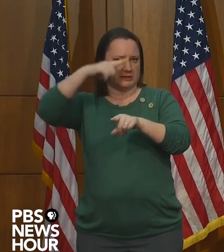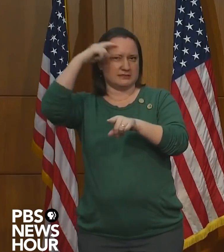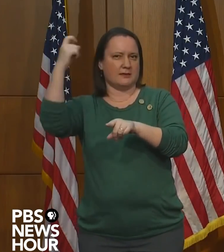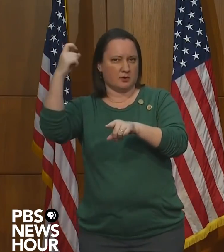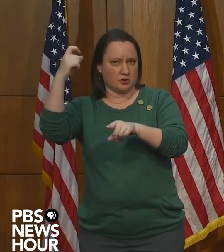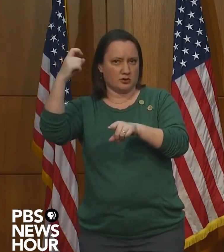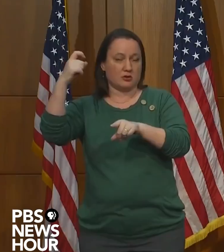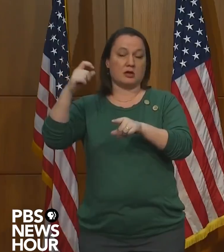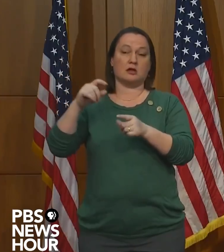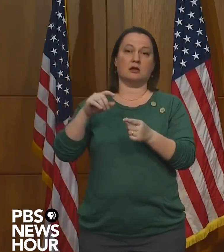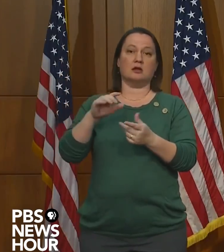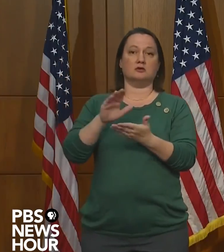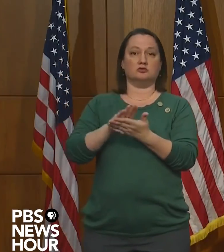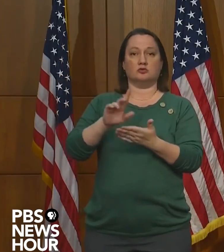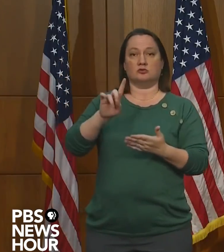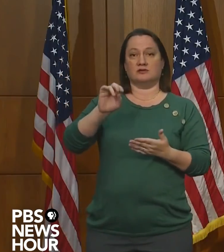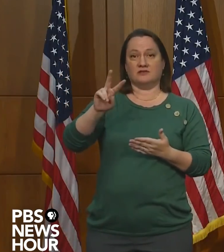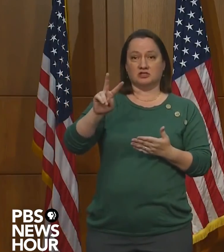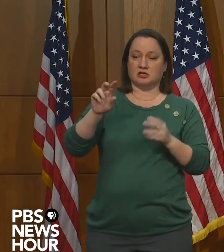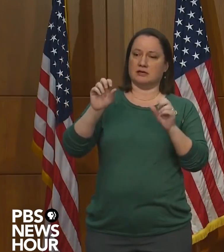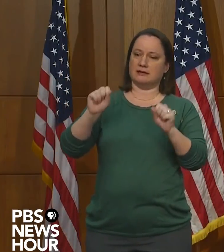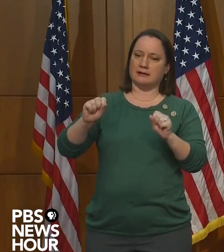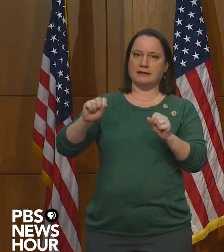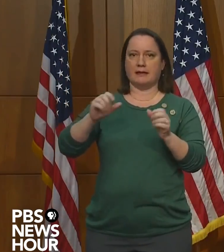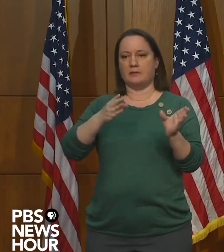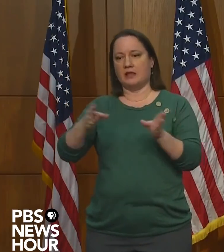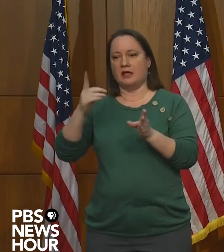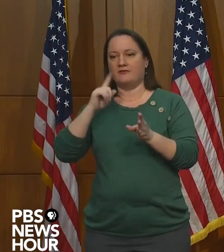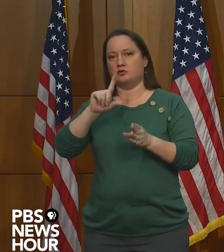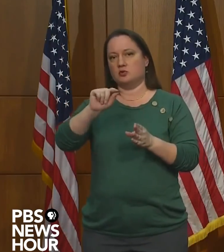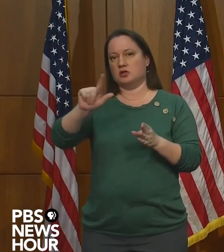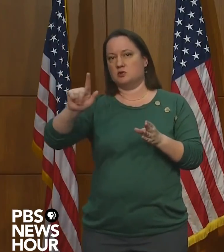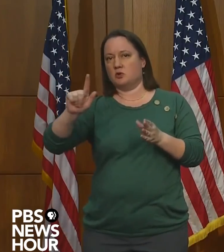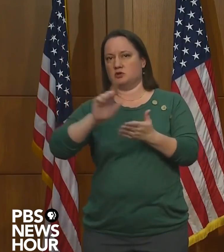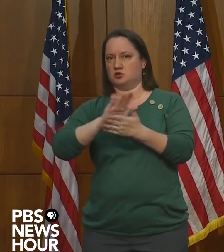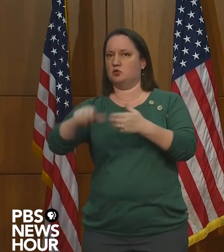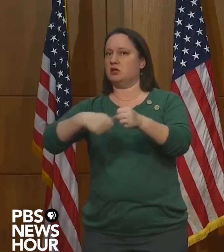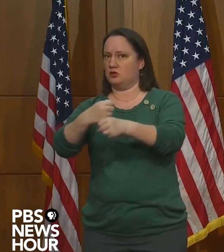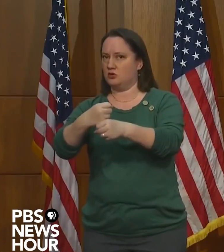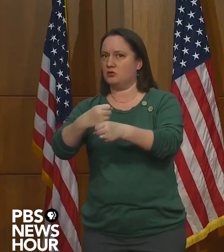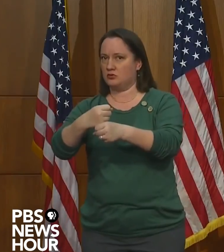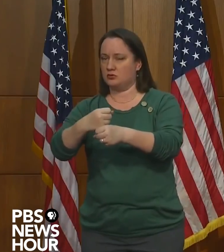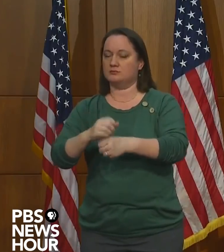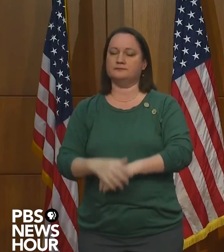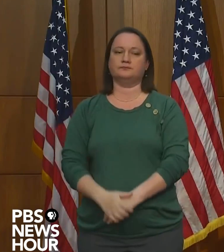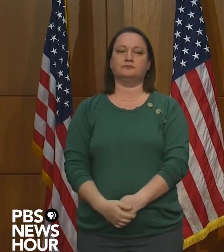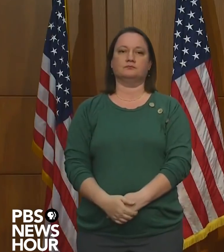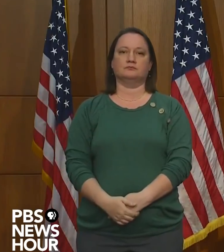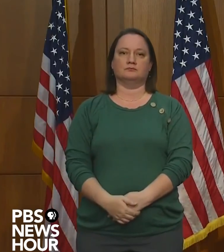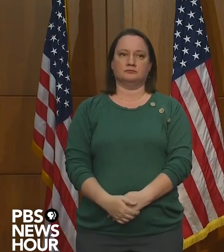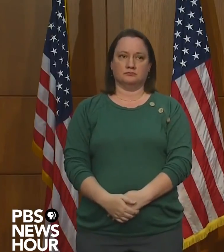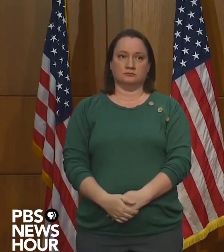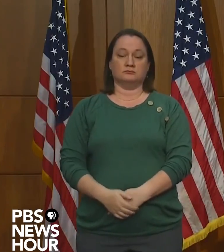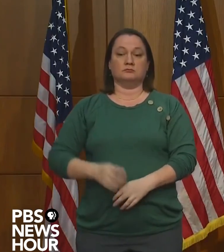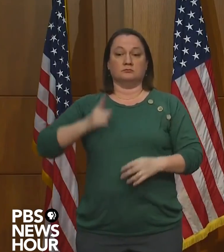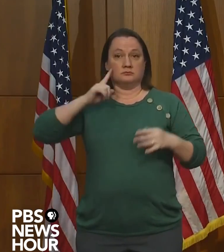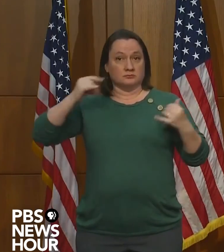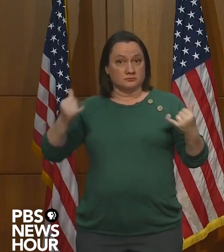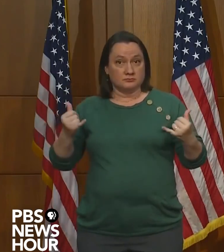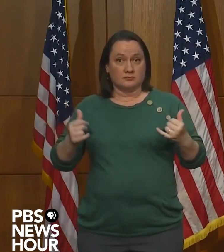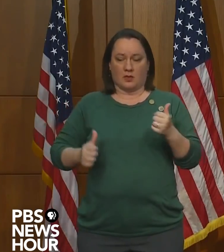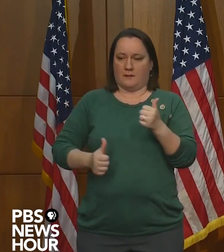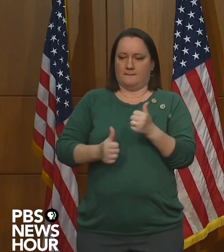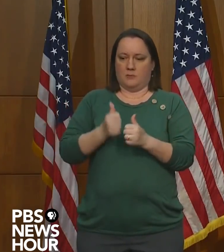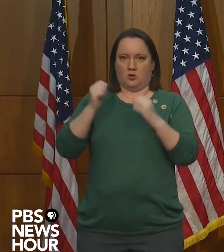for the 2021 school year. What this looks like on the ground is that, to start with, most instruction